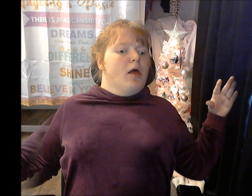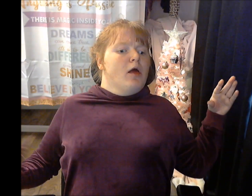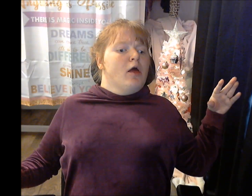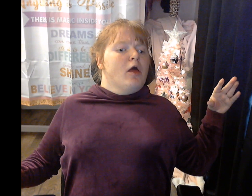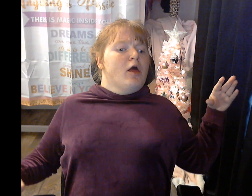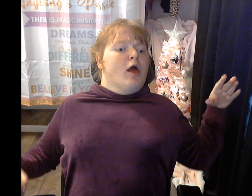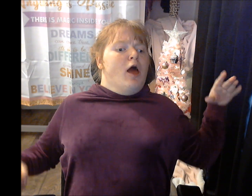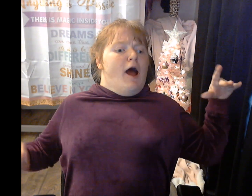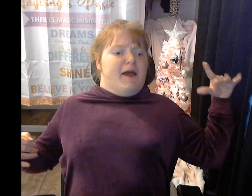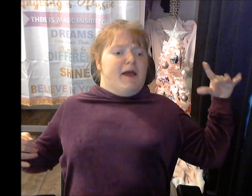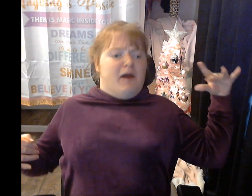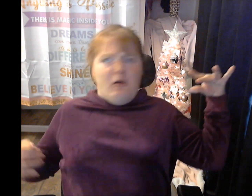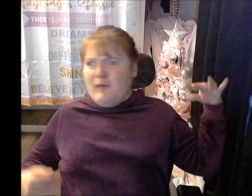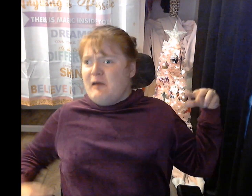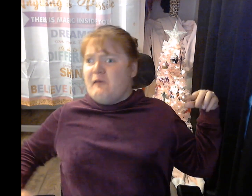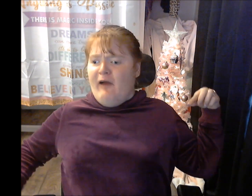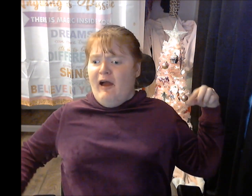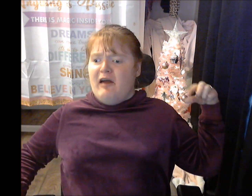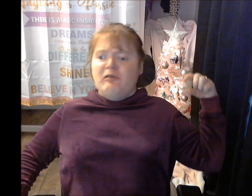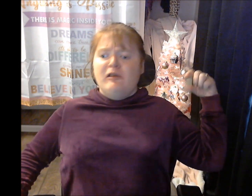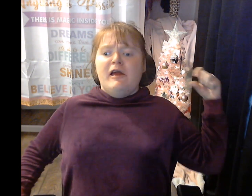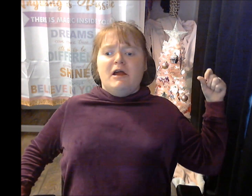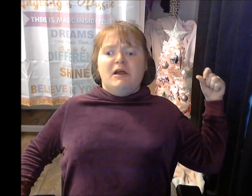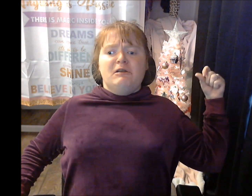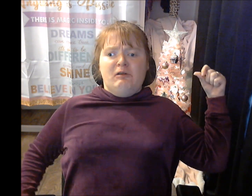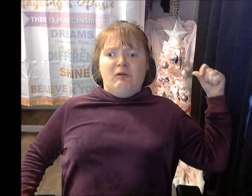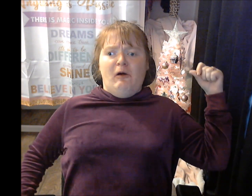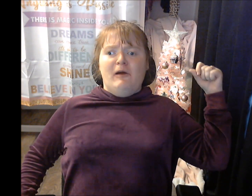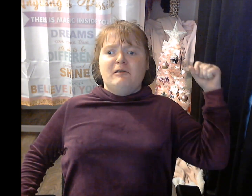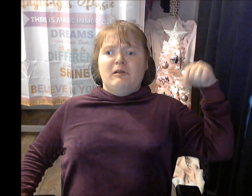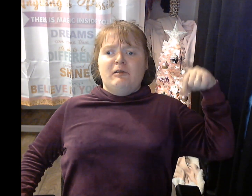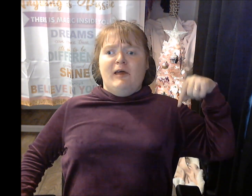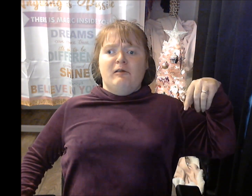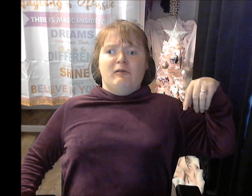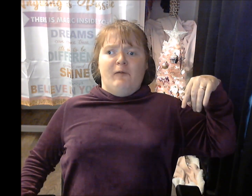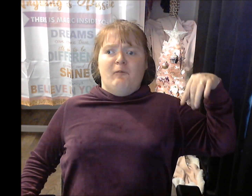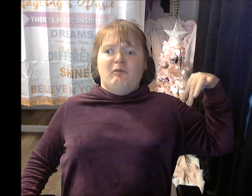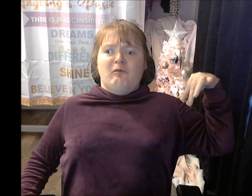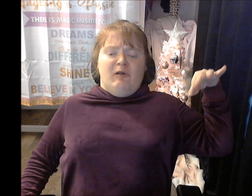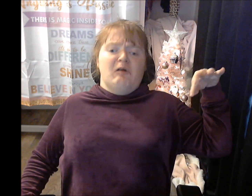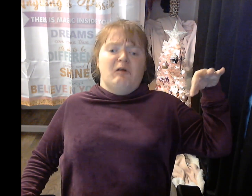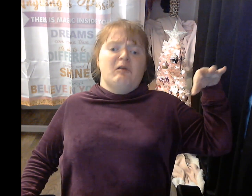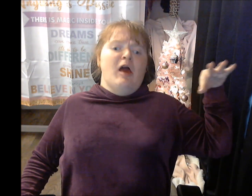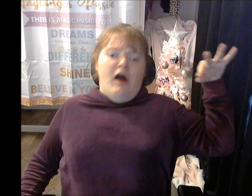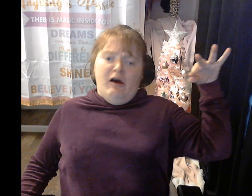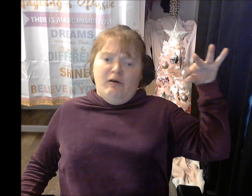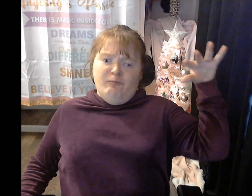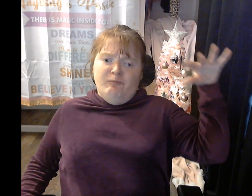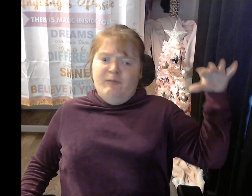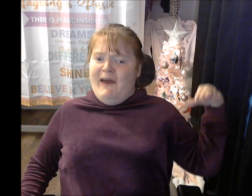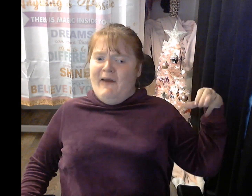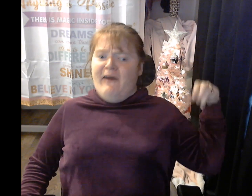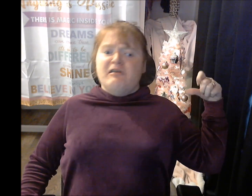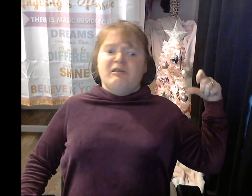I hope you guys enjoyed today's episode of Maggie's